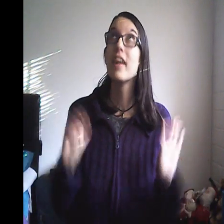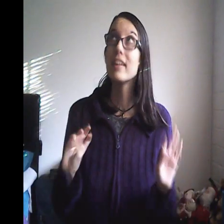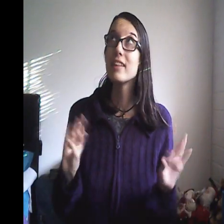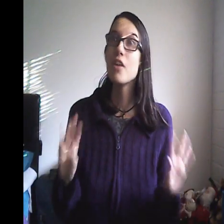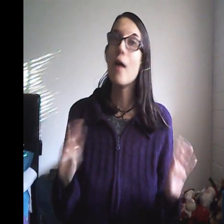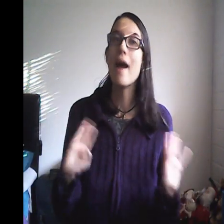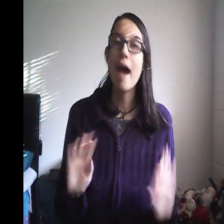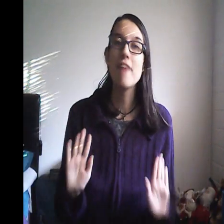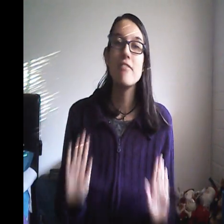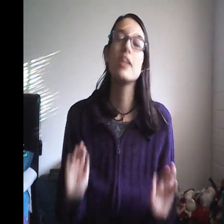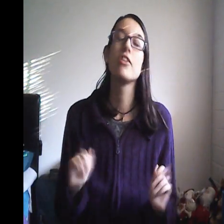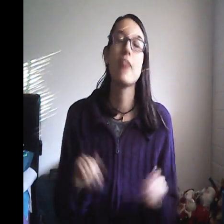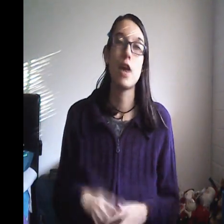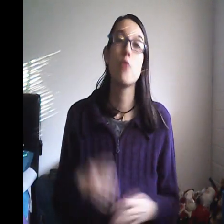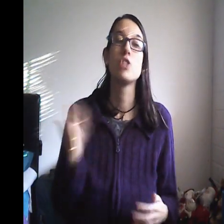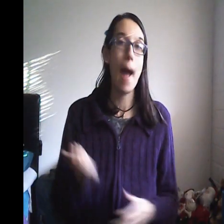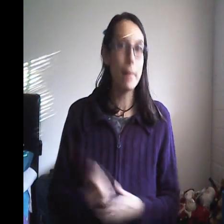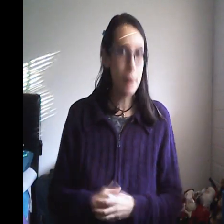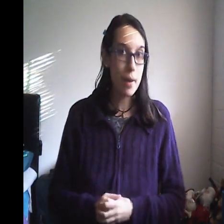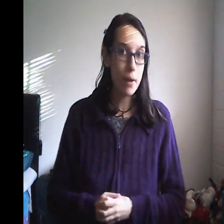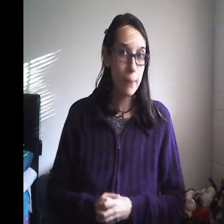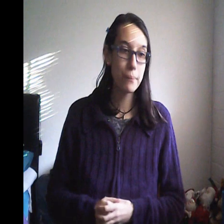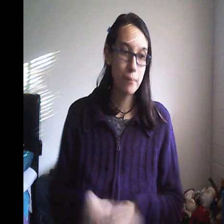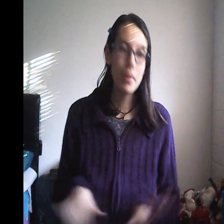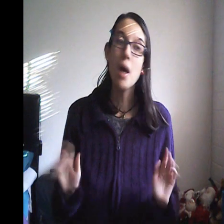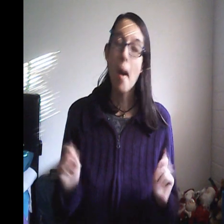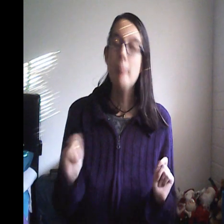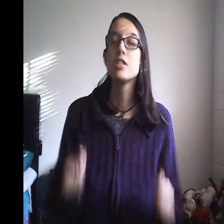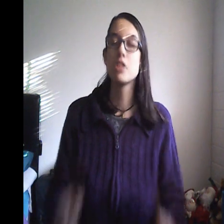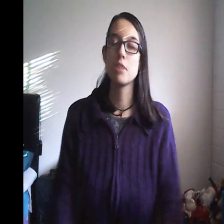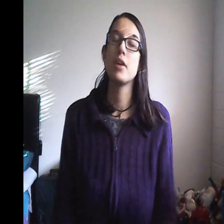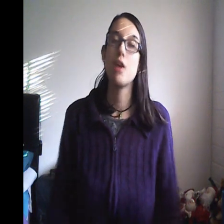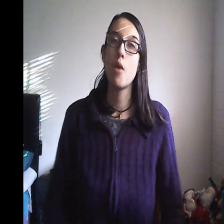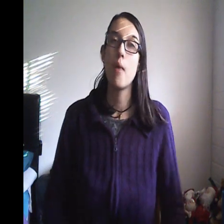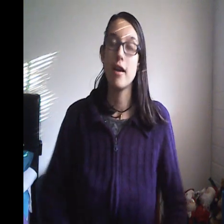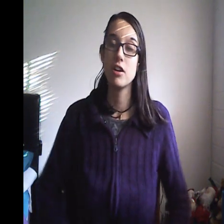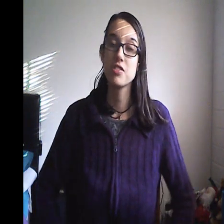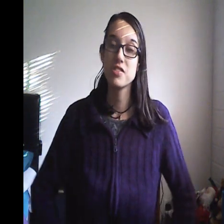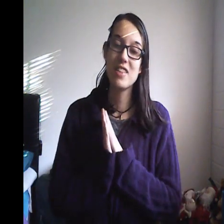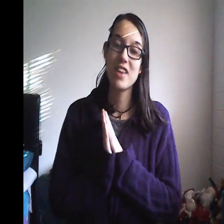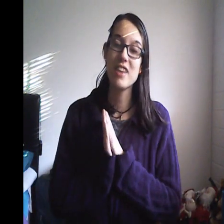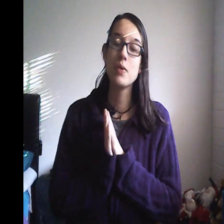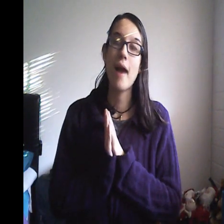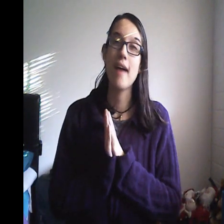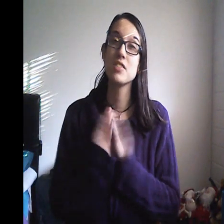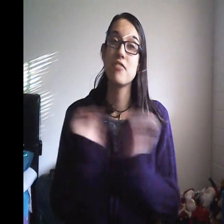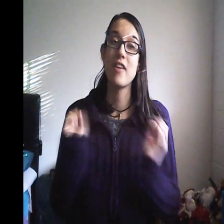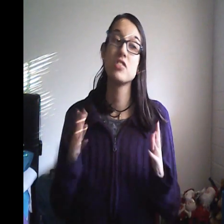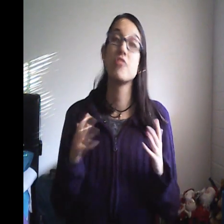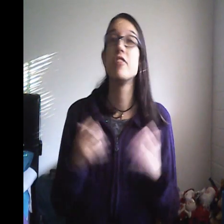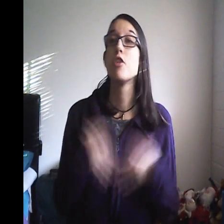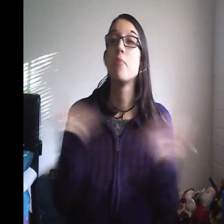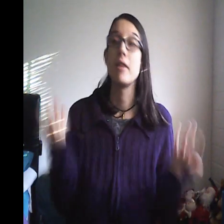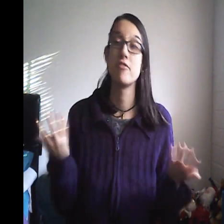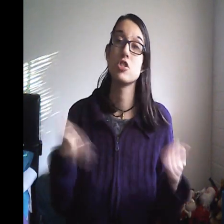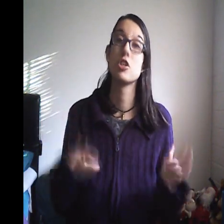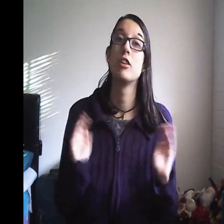Finally though, I have figured that out, which I am happy about. But it took me a while so that you guys find this video beneficial and